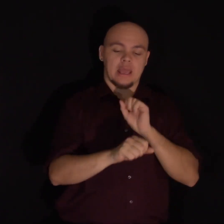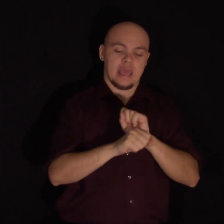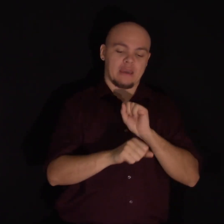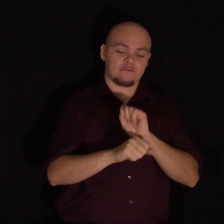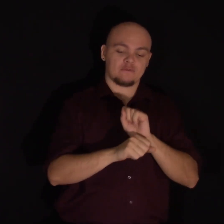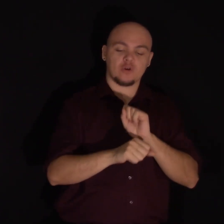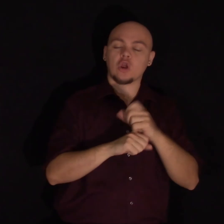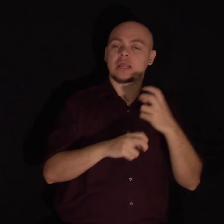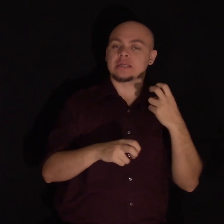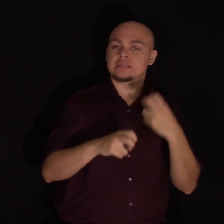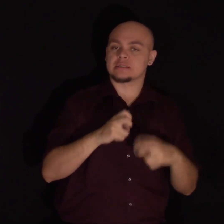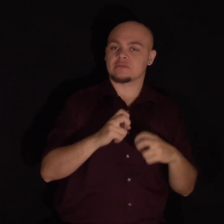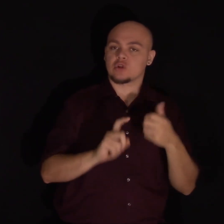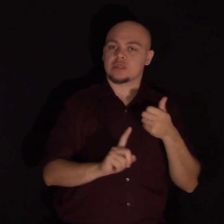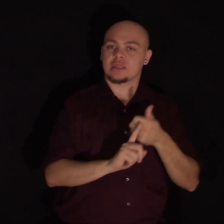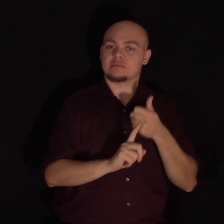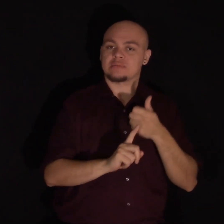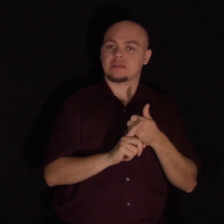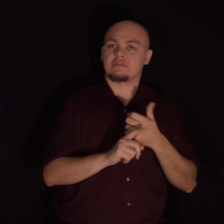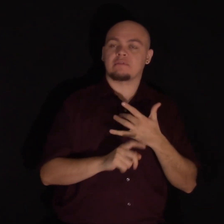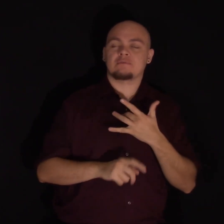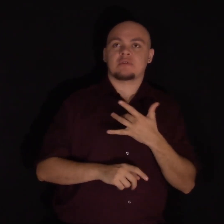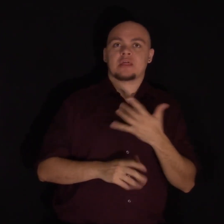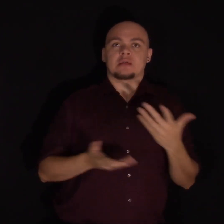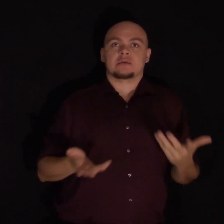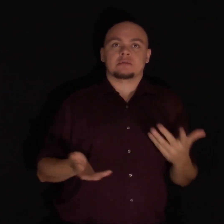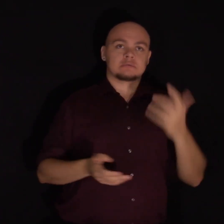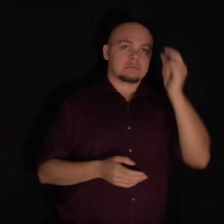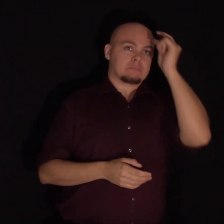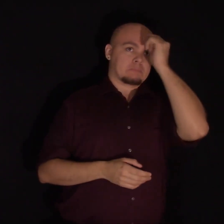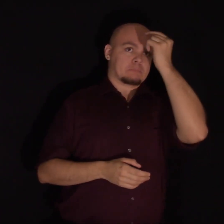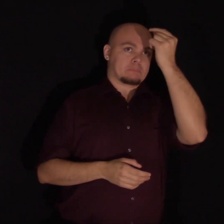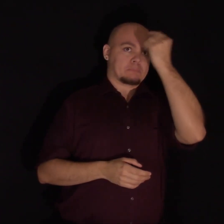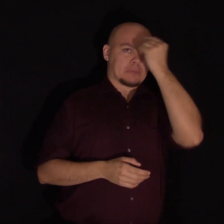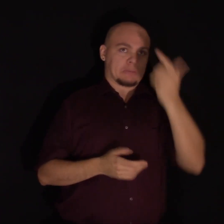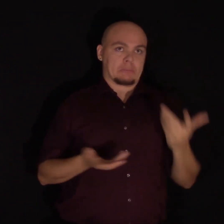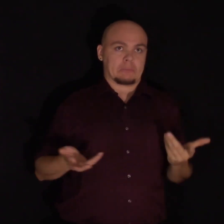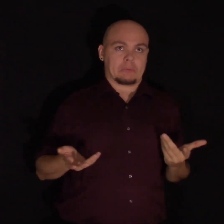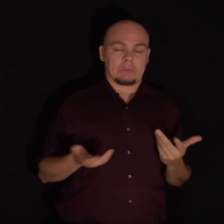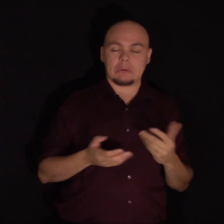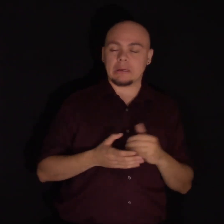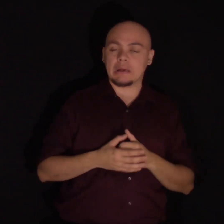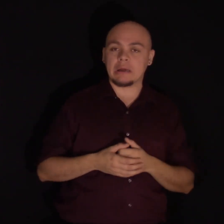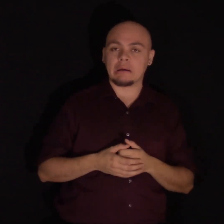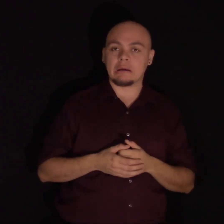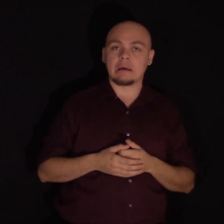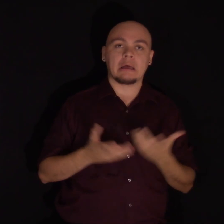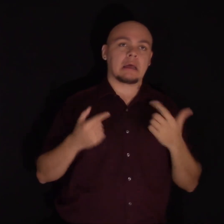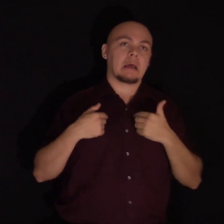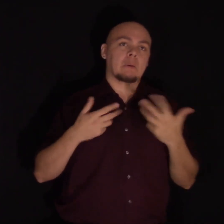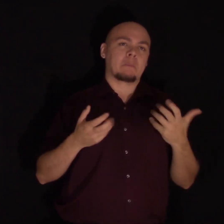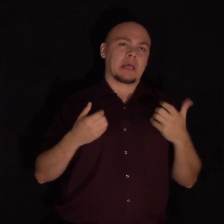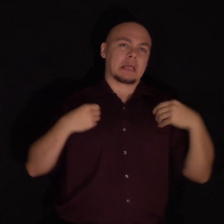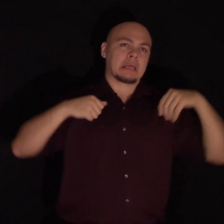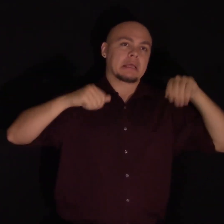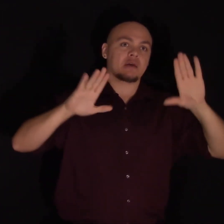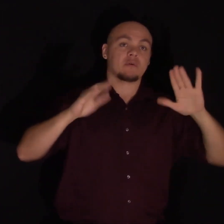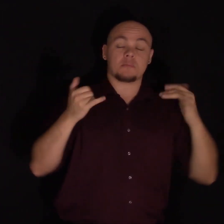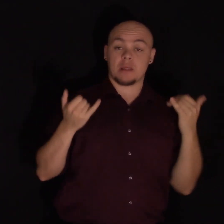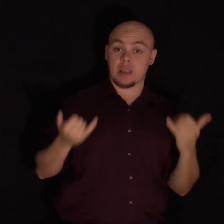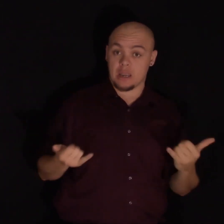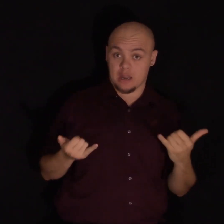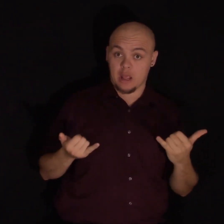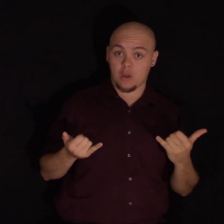difficulty made them feel dumb, made them feel like giving up. But now,